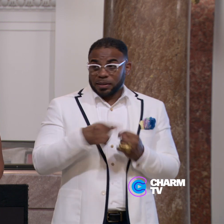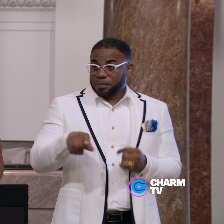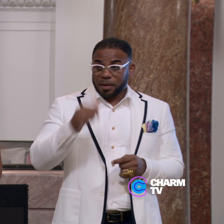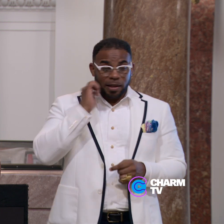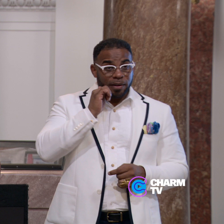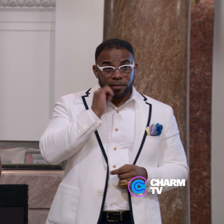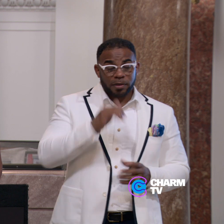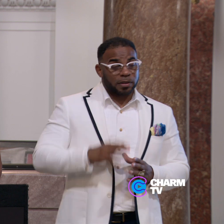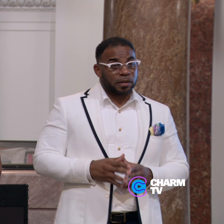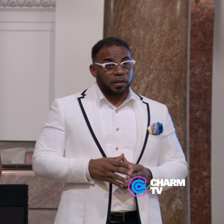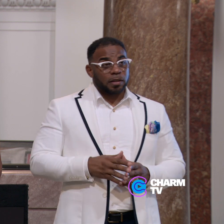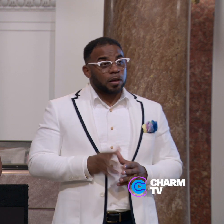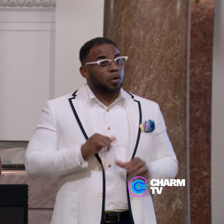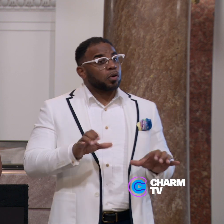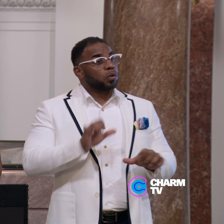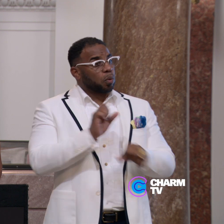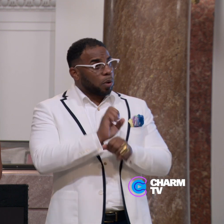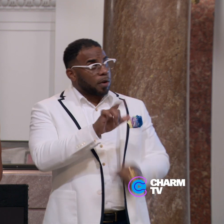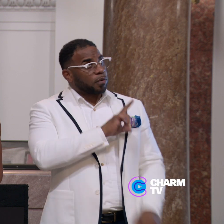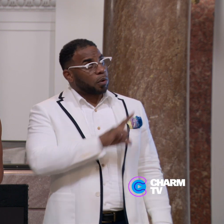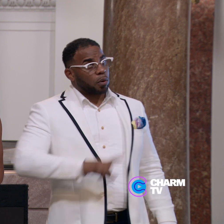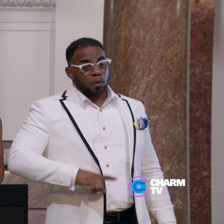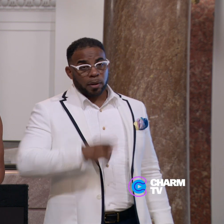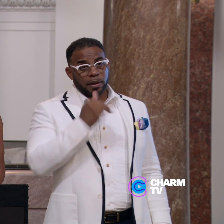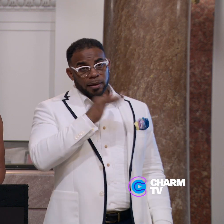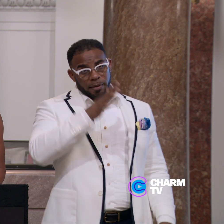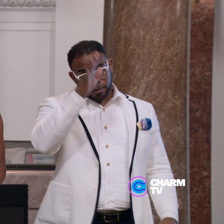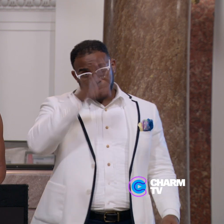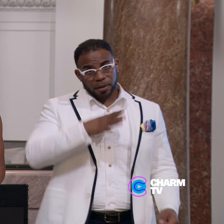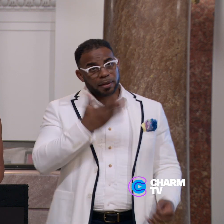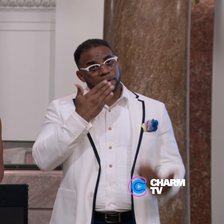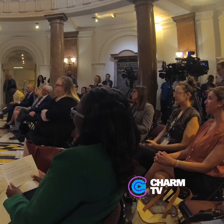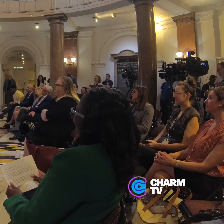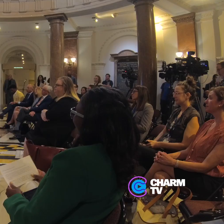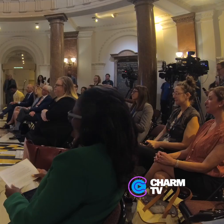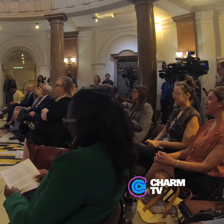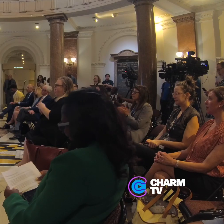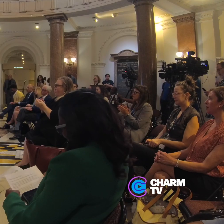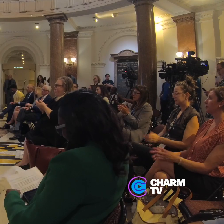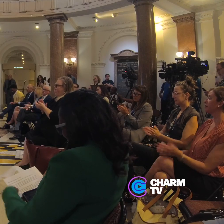every single day, we're doing the work of the Lord, ladies and gentlemen. Thank you.